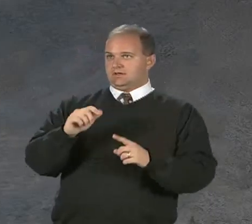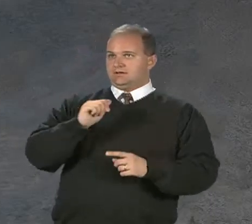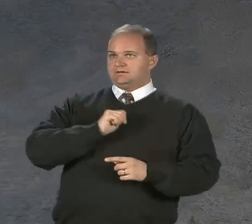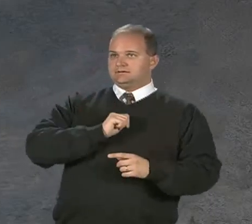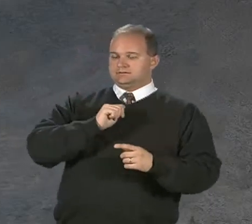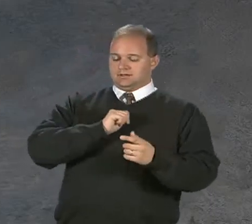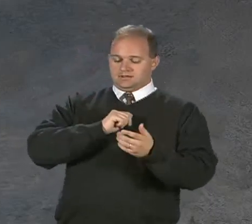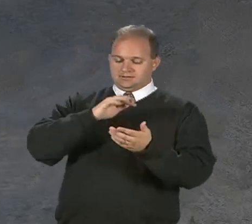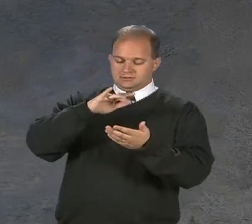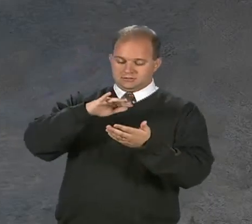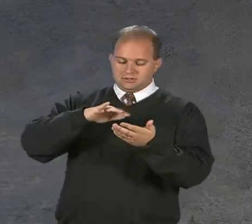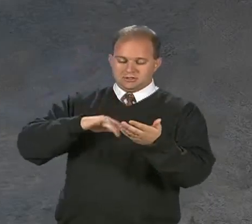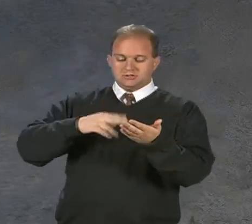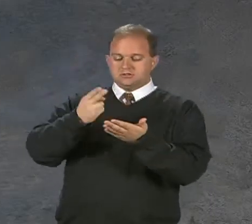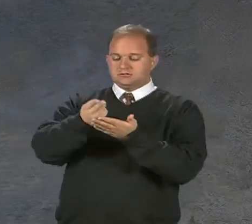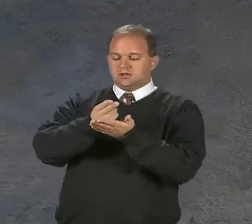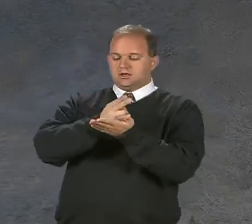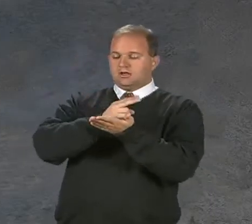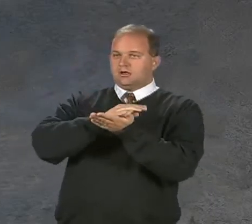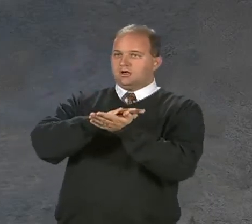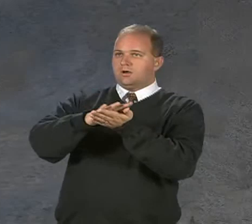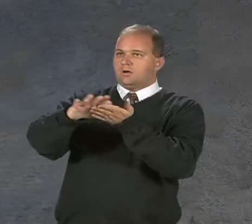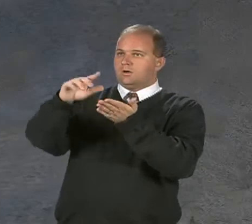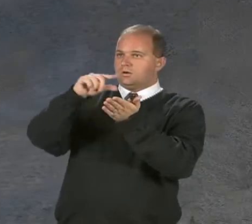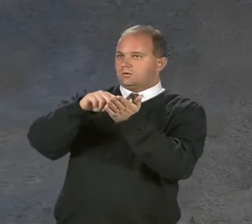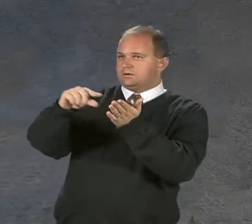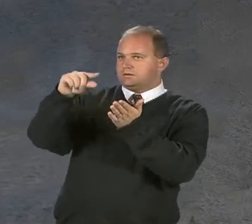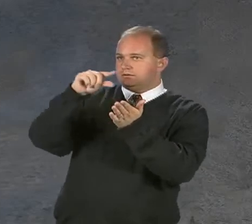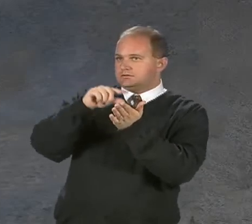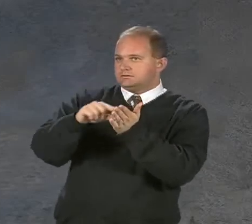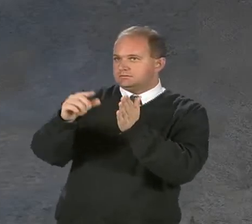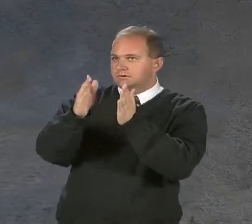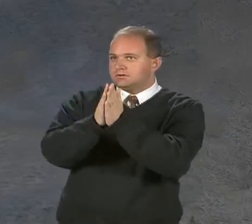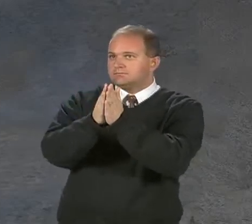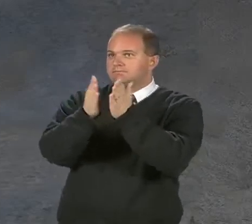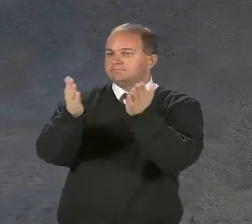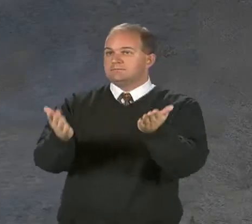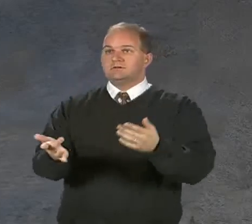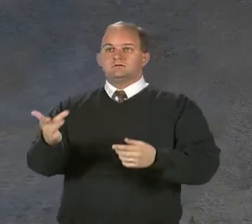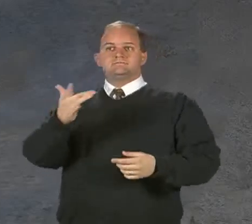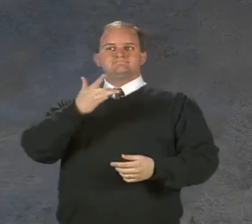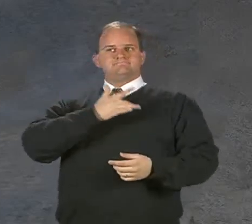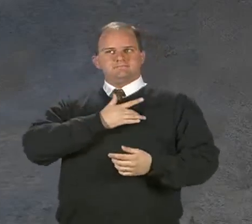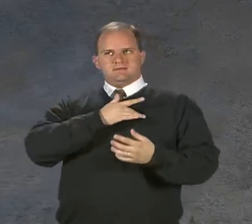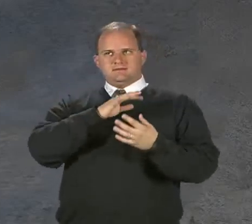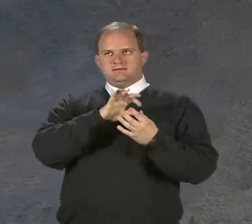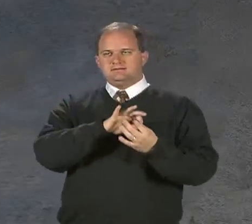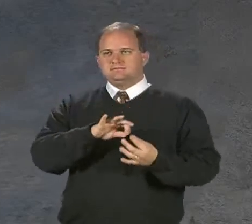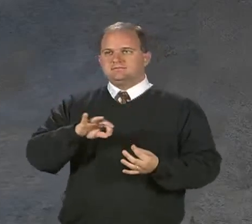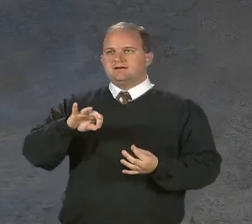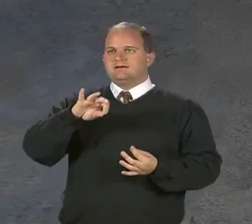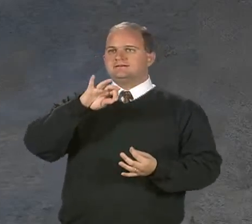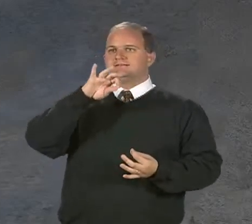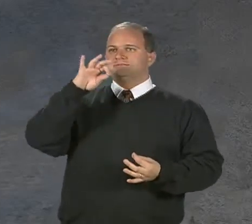As I searched the Holy Scriptures, Touch my